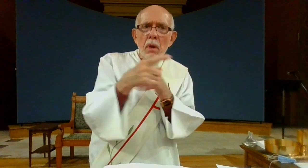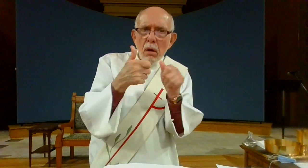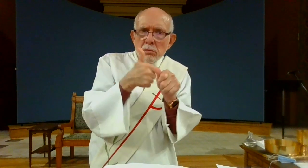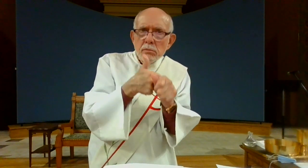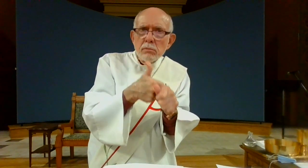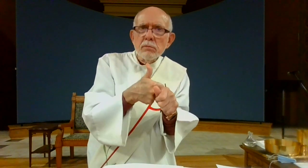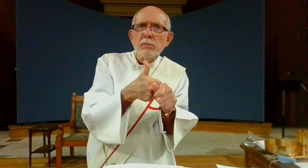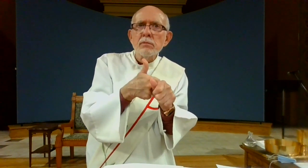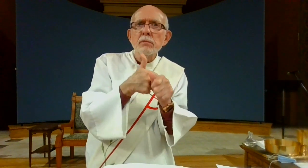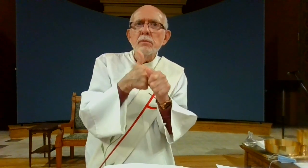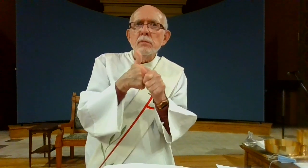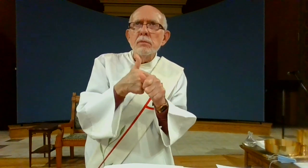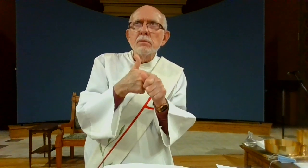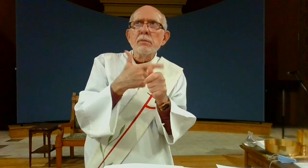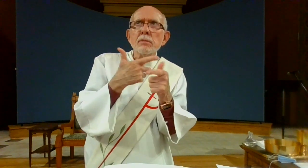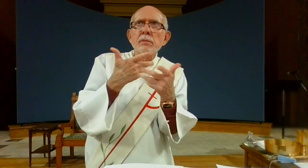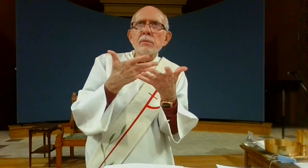he was following the scripture